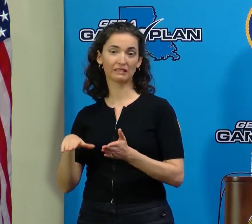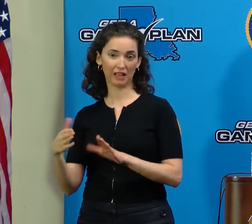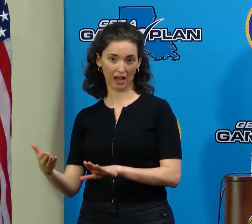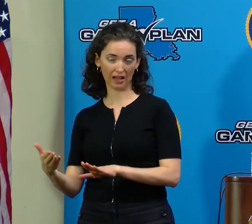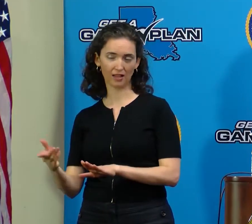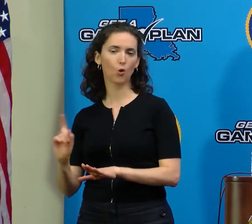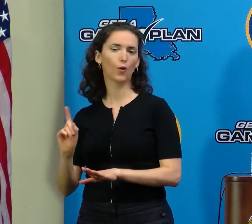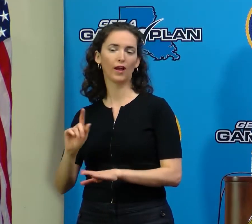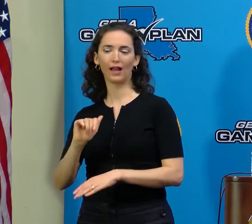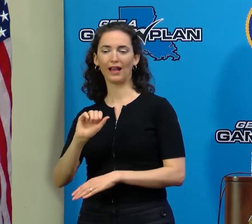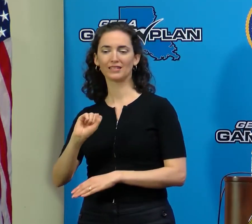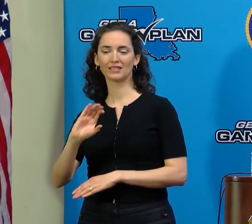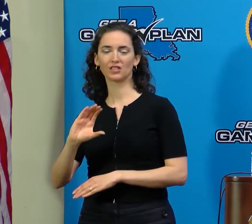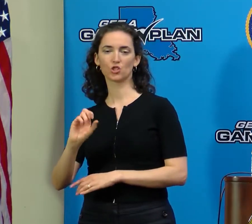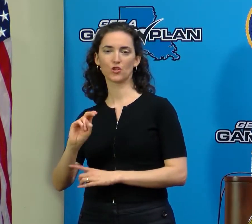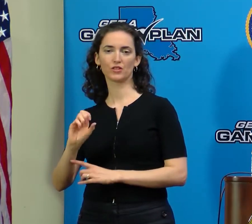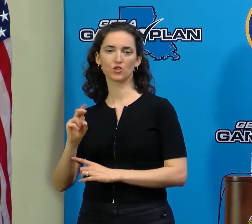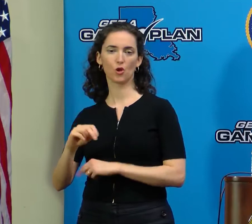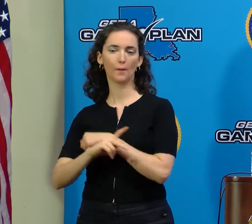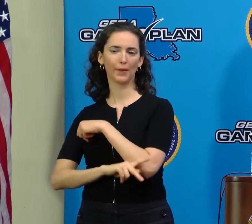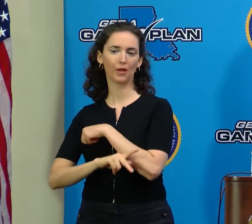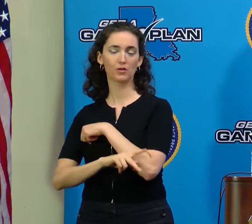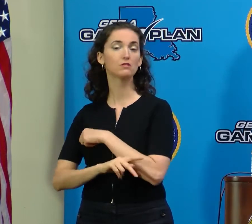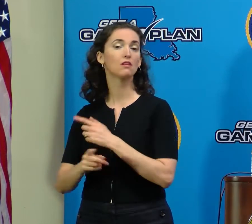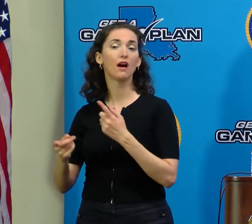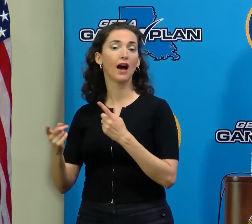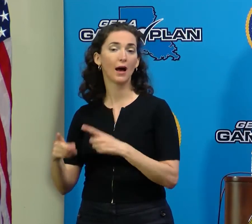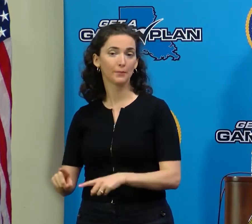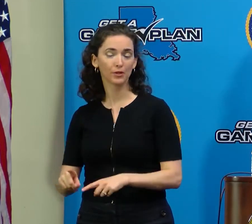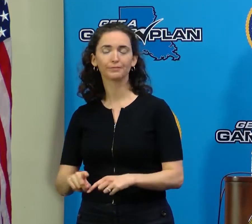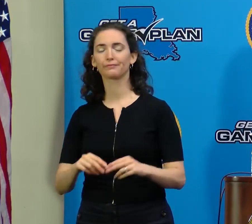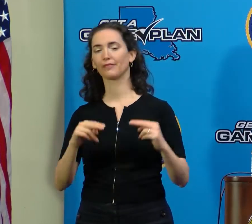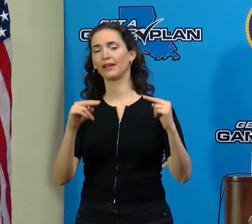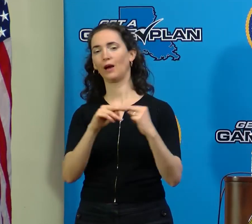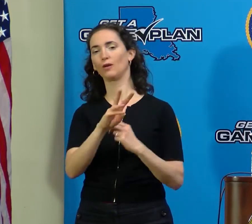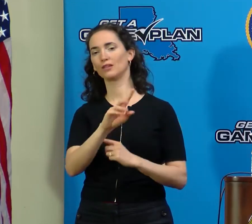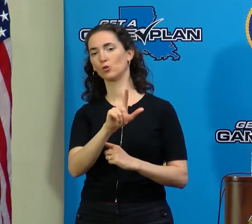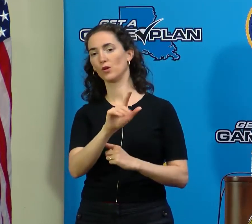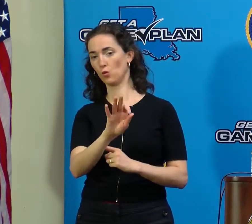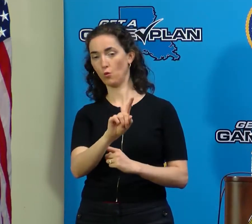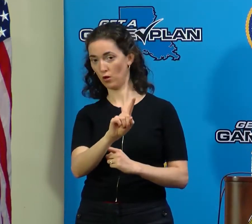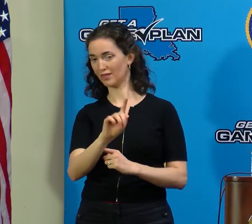died after a tree fell on his home off of Highway 621.